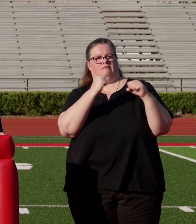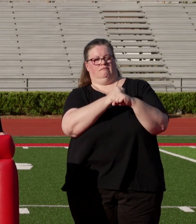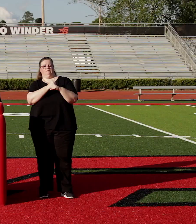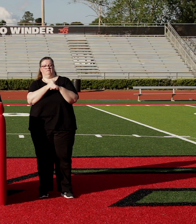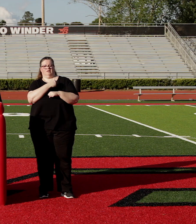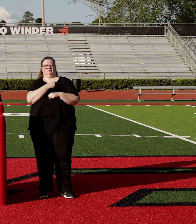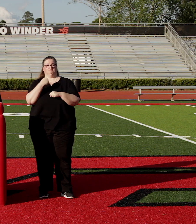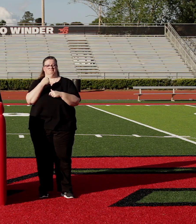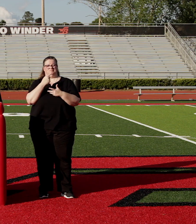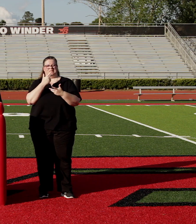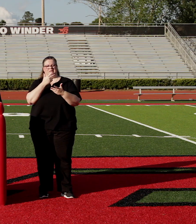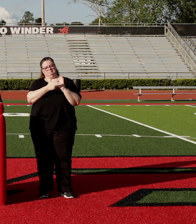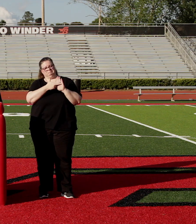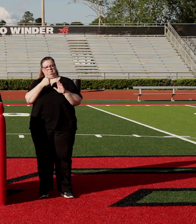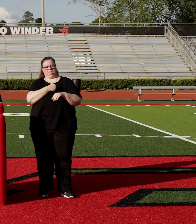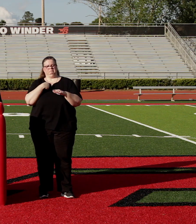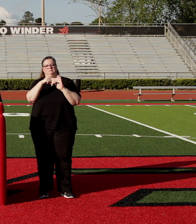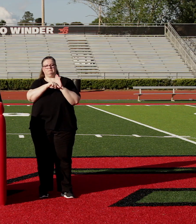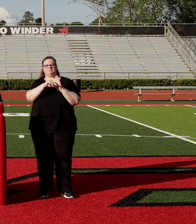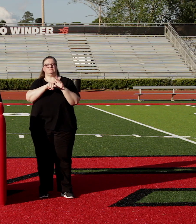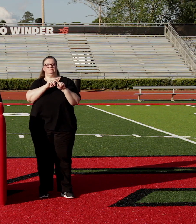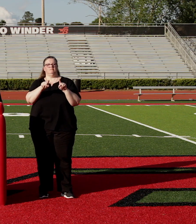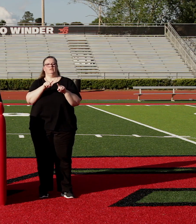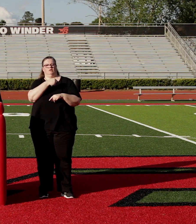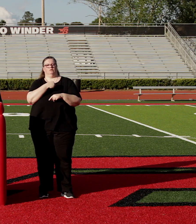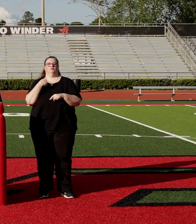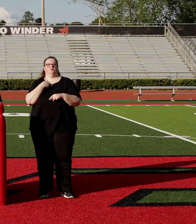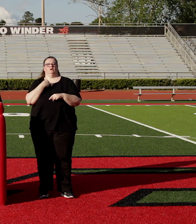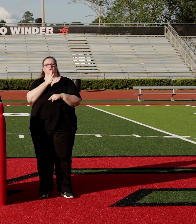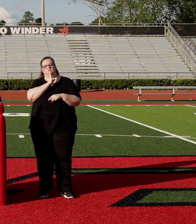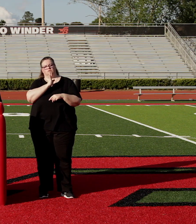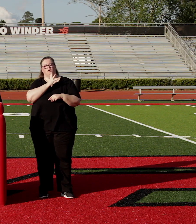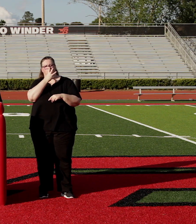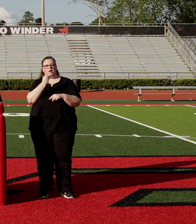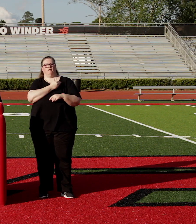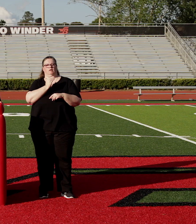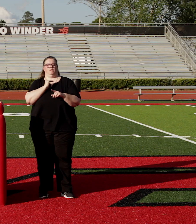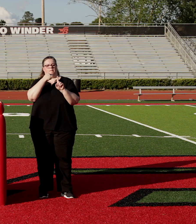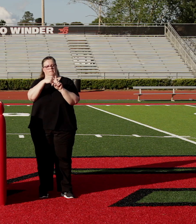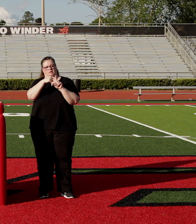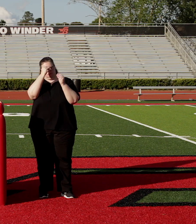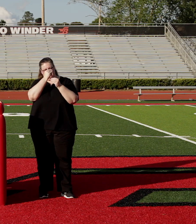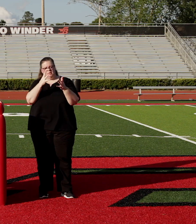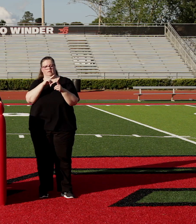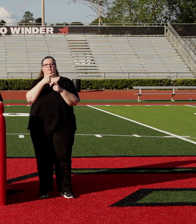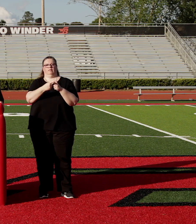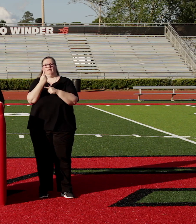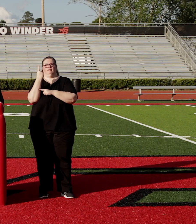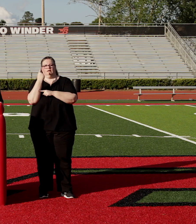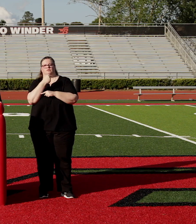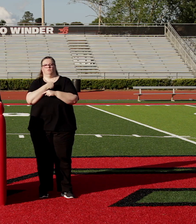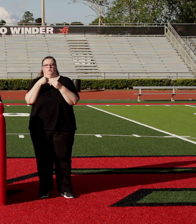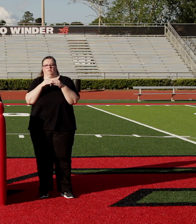negative light. But we did not hesitate to set the record straight with our chalk and our positive messages. Then last year, we lost